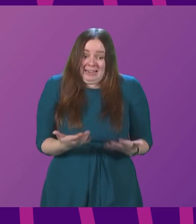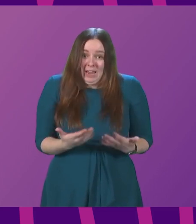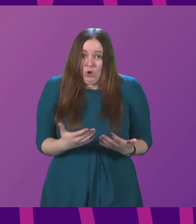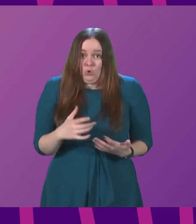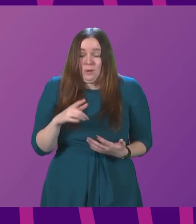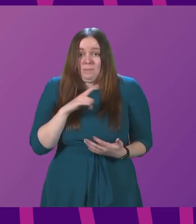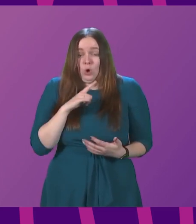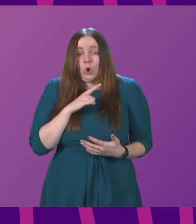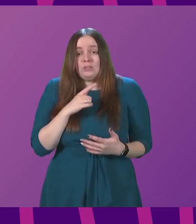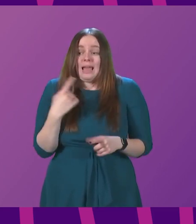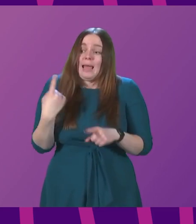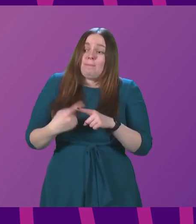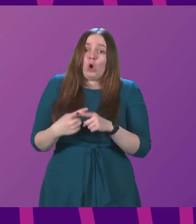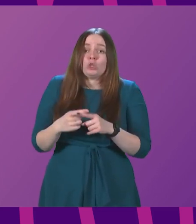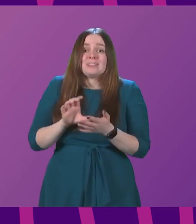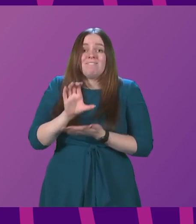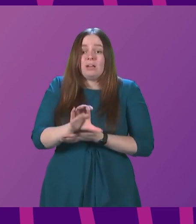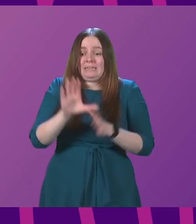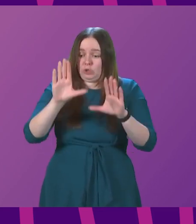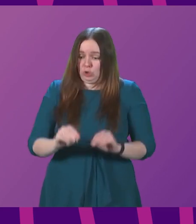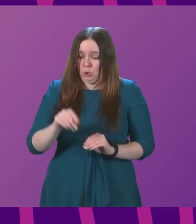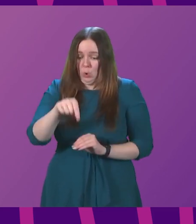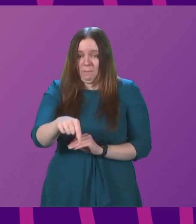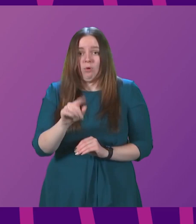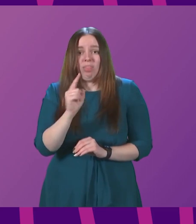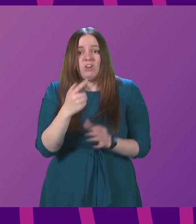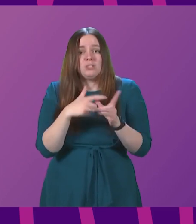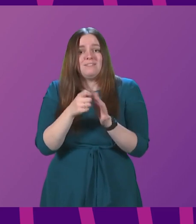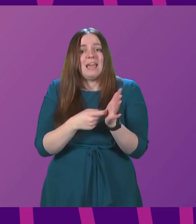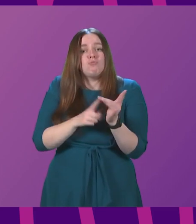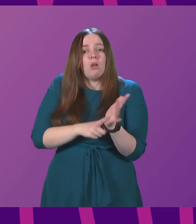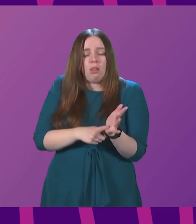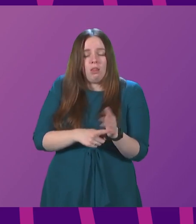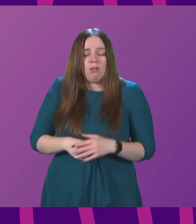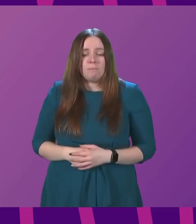the withdrawal of emergency funding from the 1st of April? First Minister.